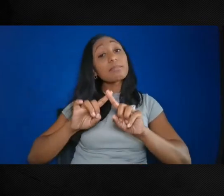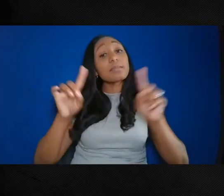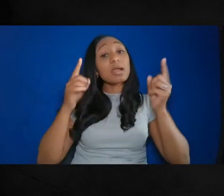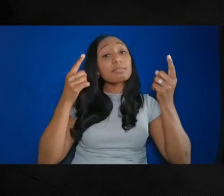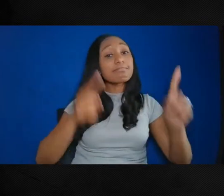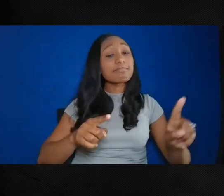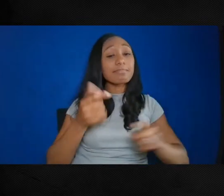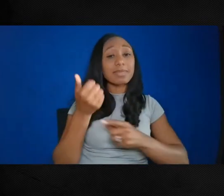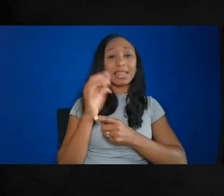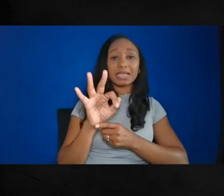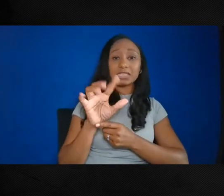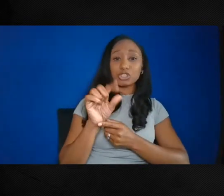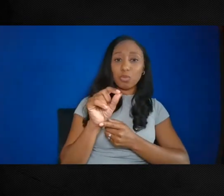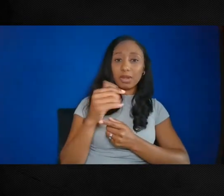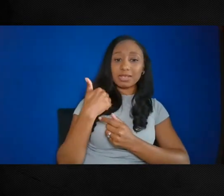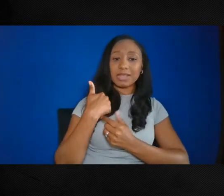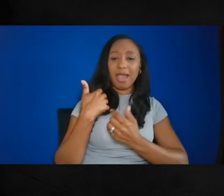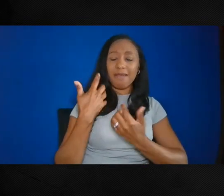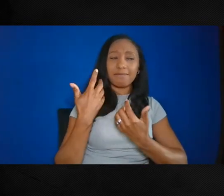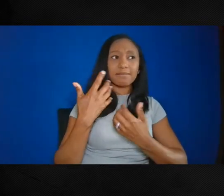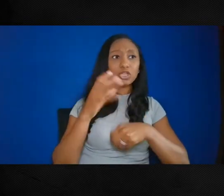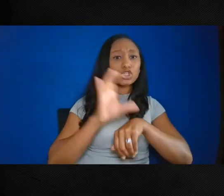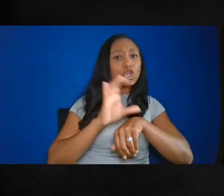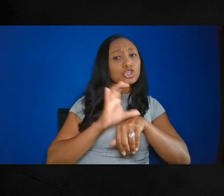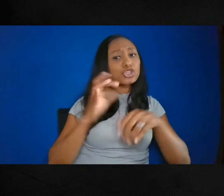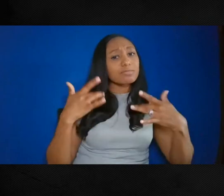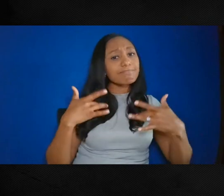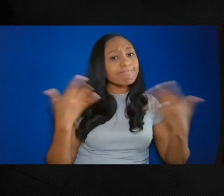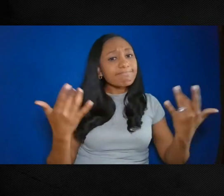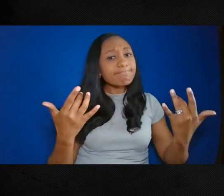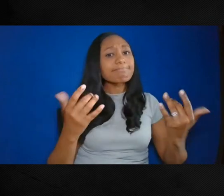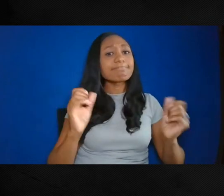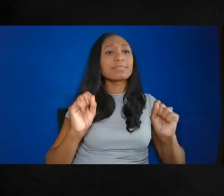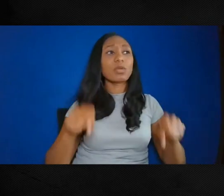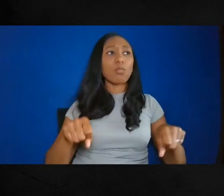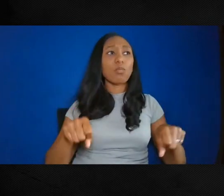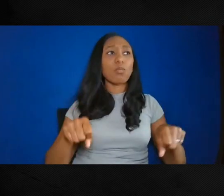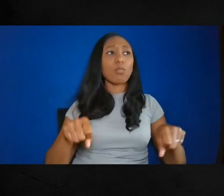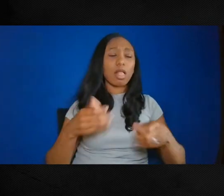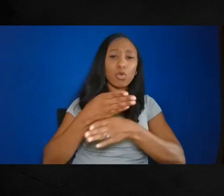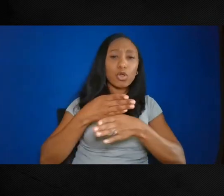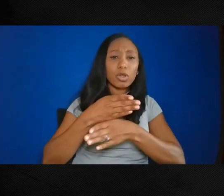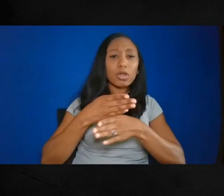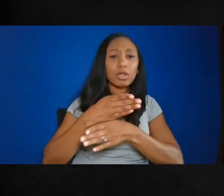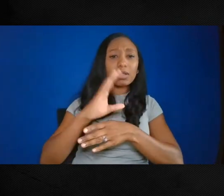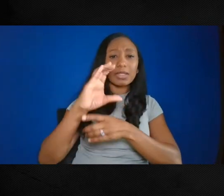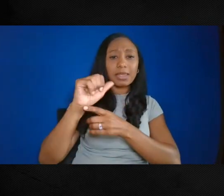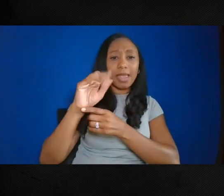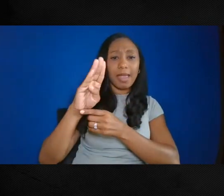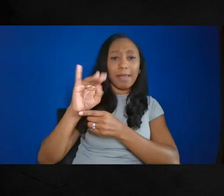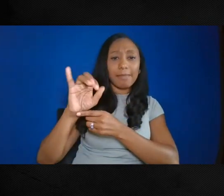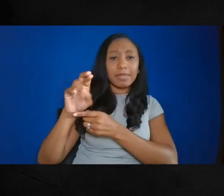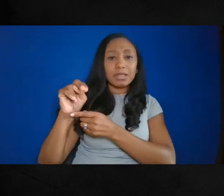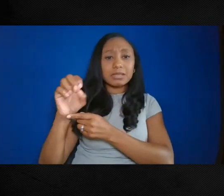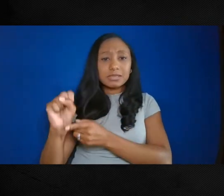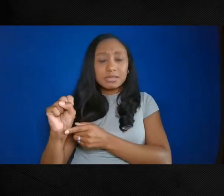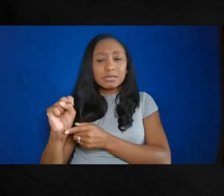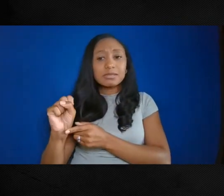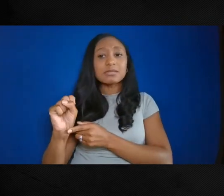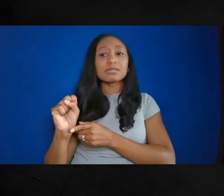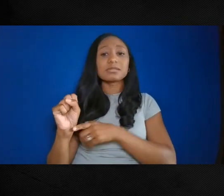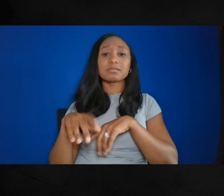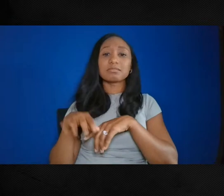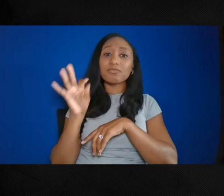have church groups and picnics, and they built log cabins. And they also grew produce